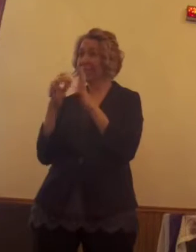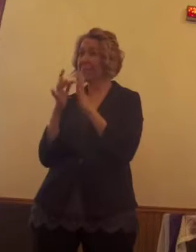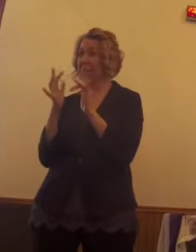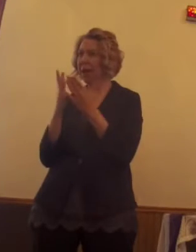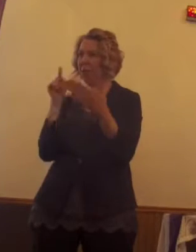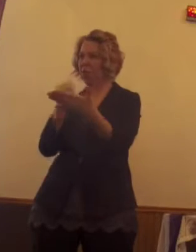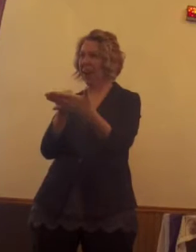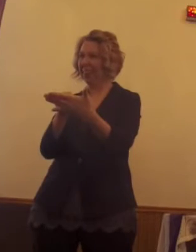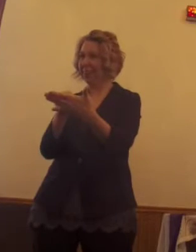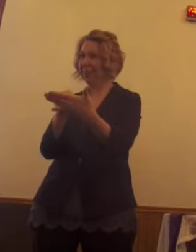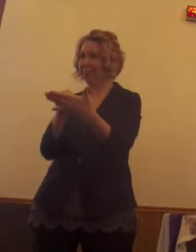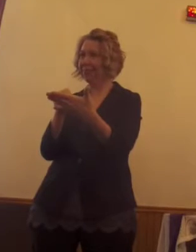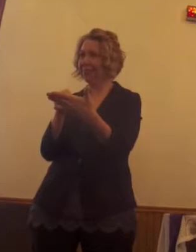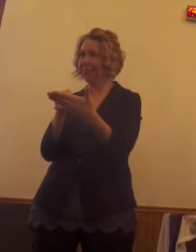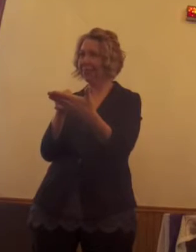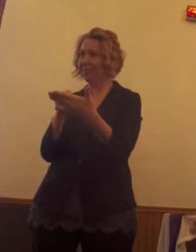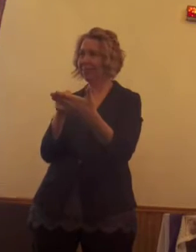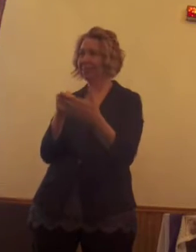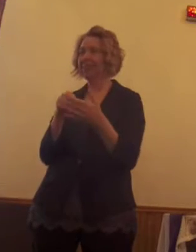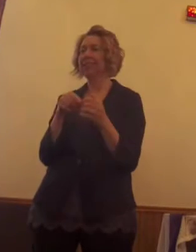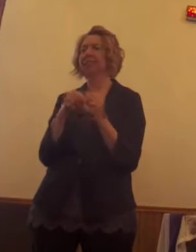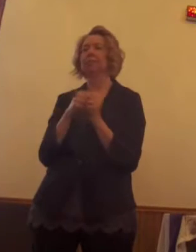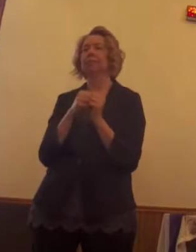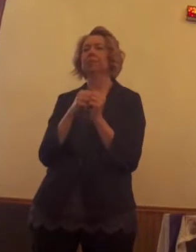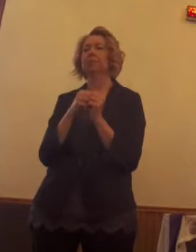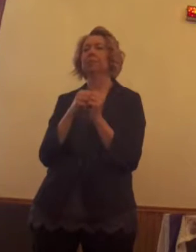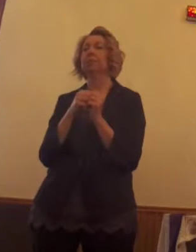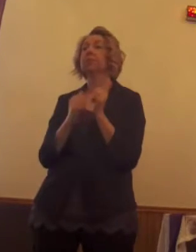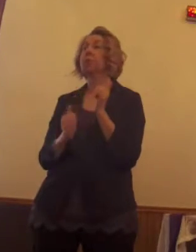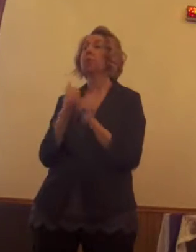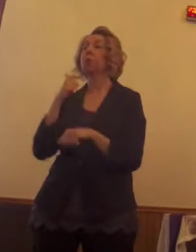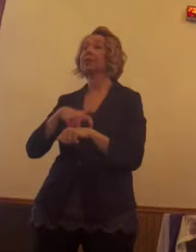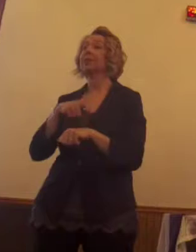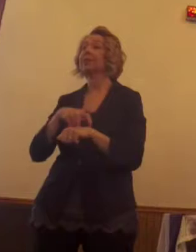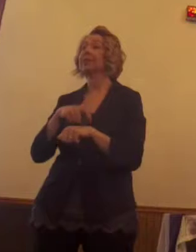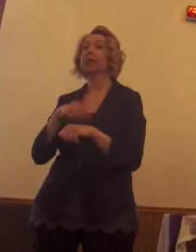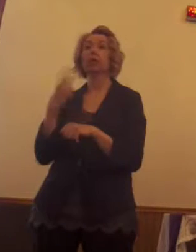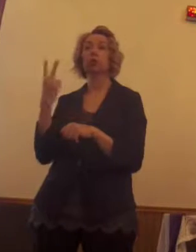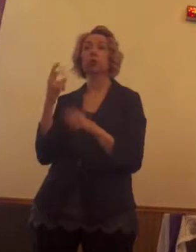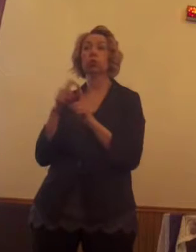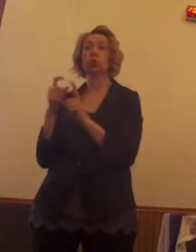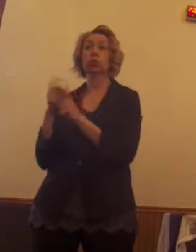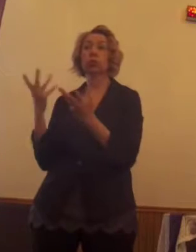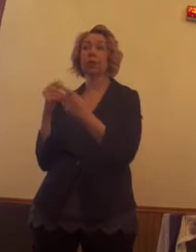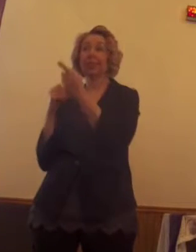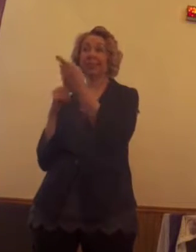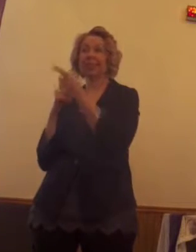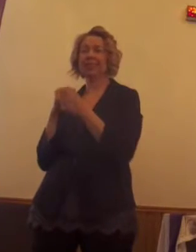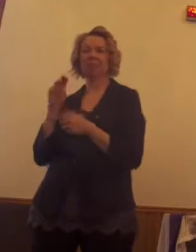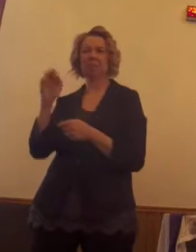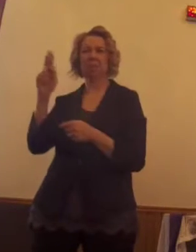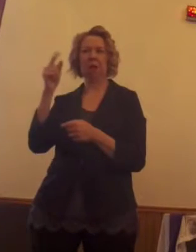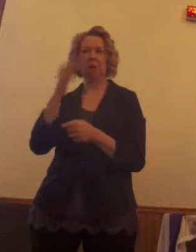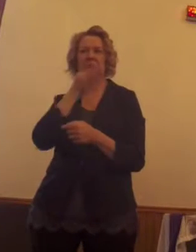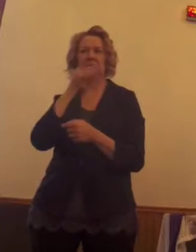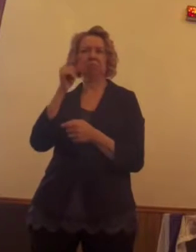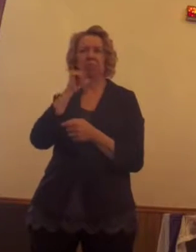message version. So in this version it was three words. In all the others it's two words. Anybody happen to know what it was besides Mark?